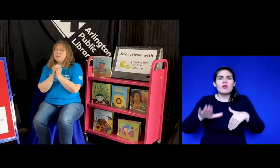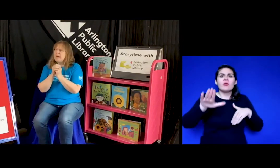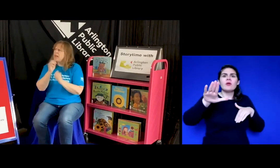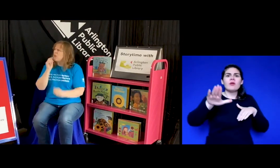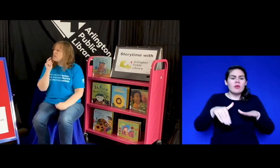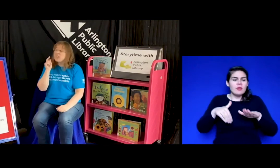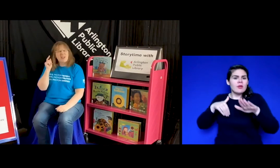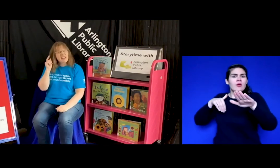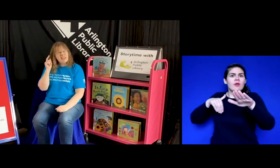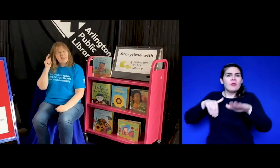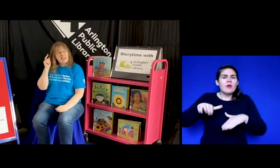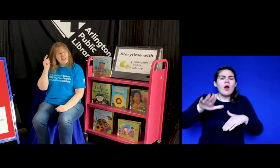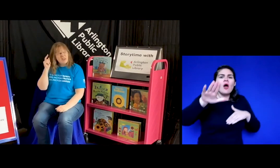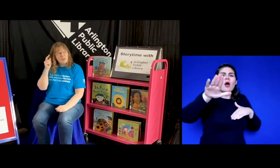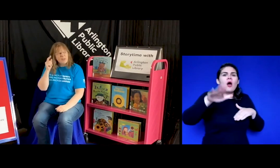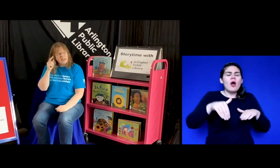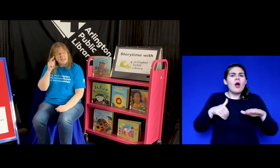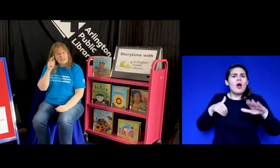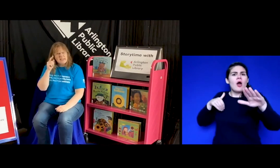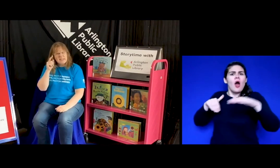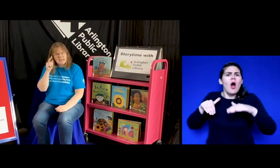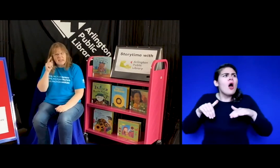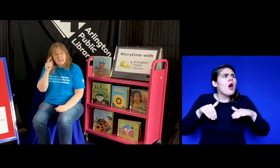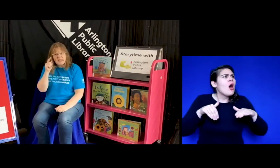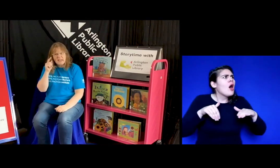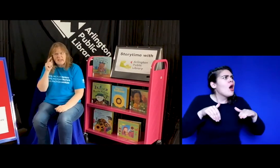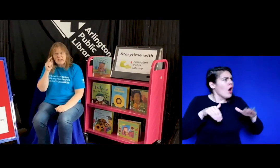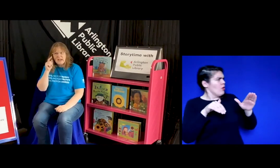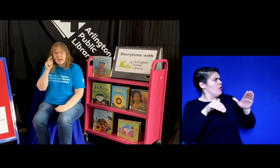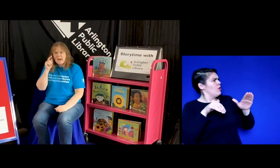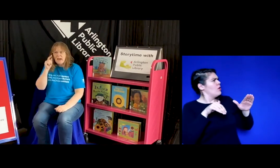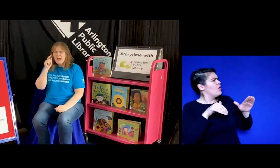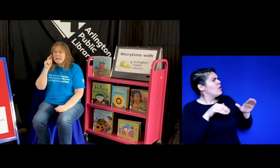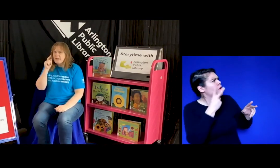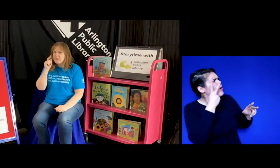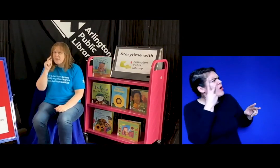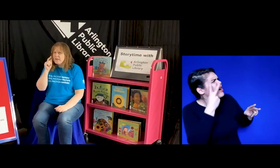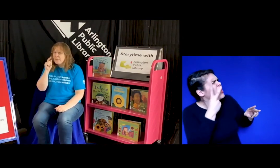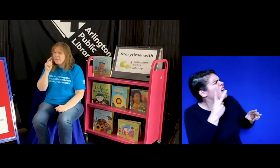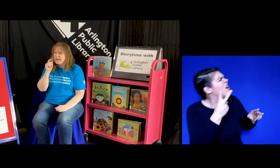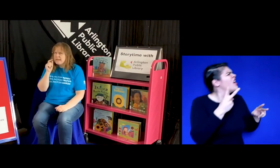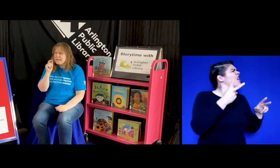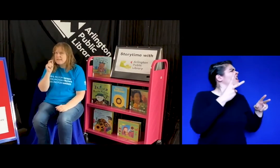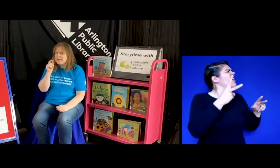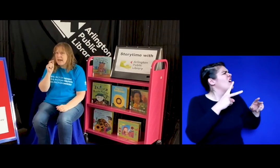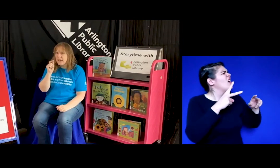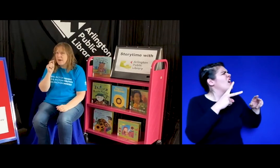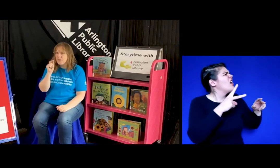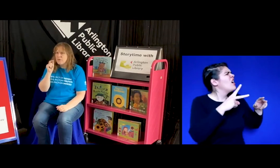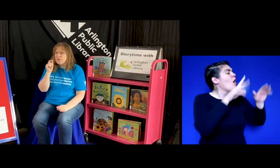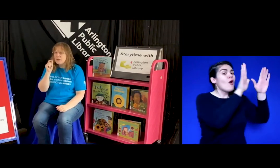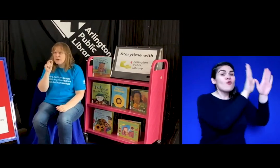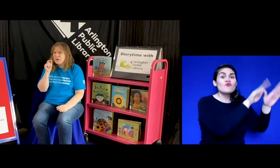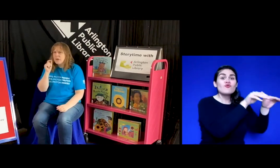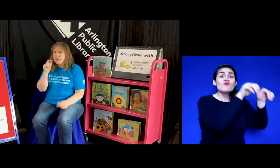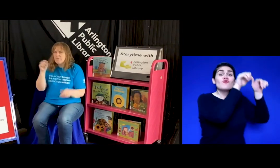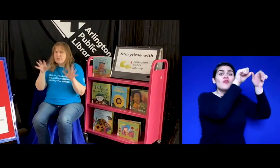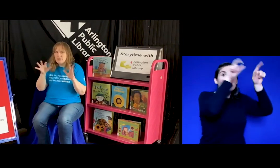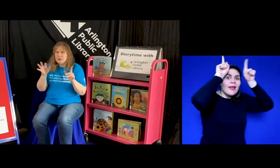my garden that i can't really see i hear its funny sound flutter